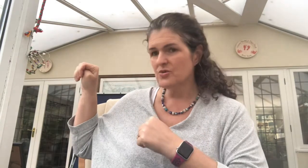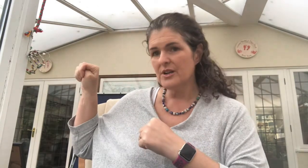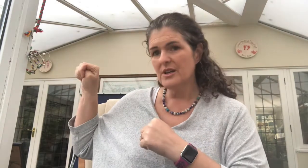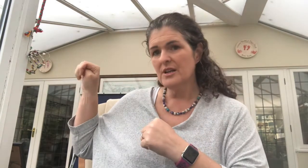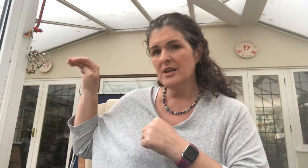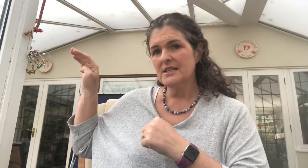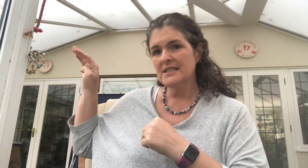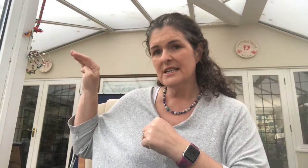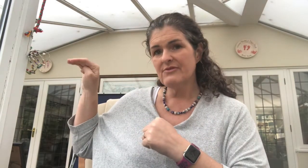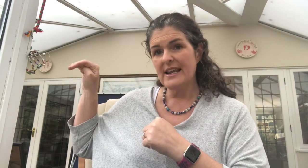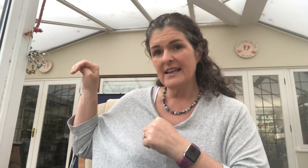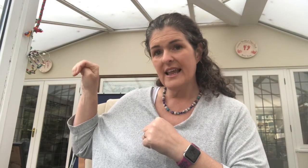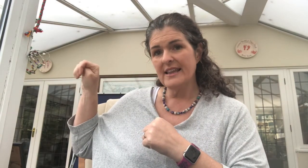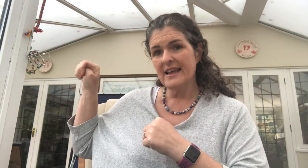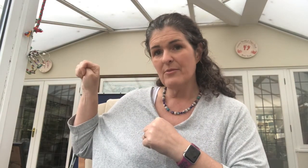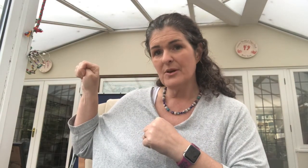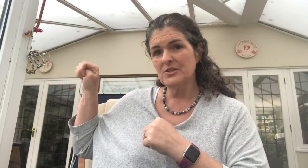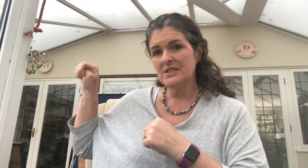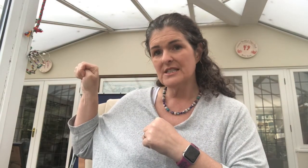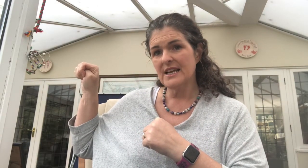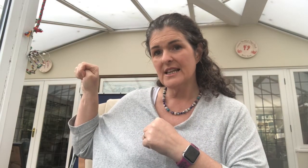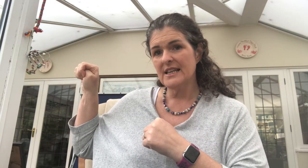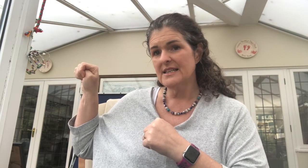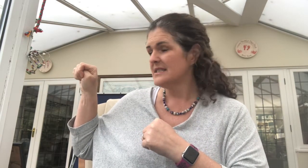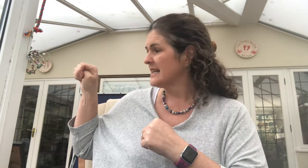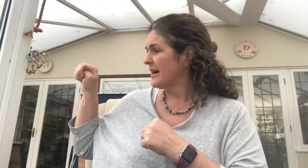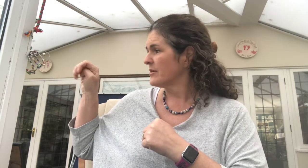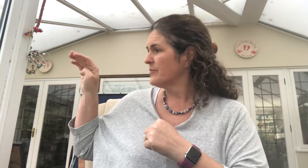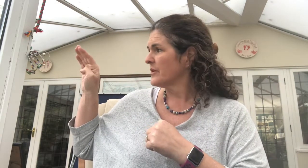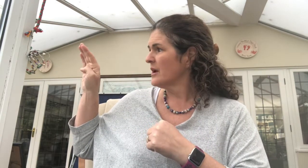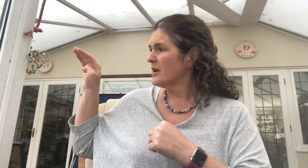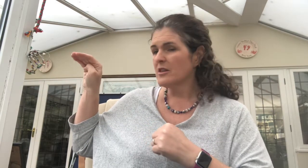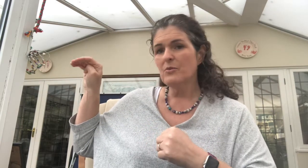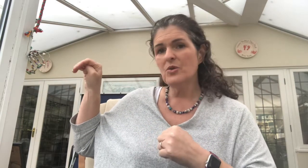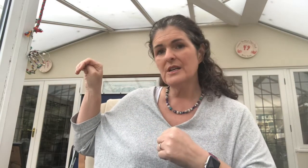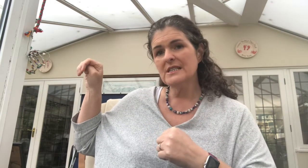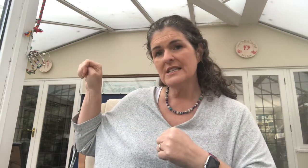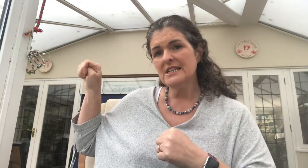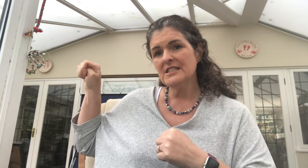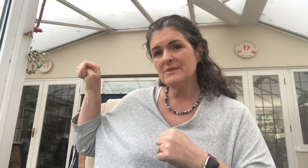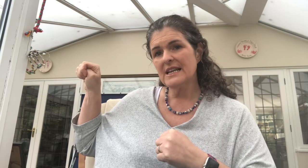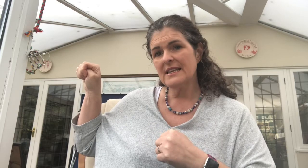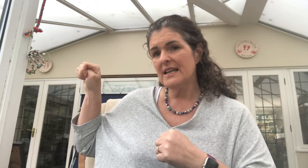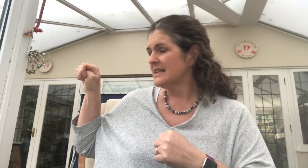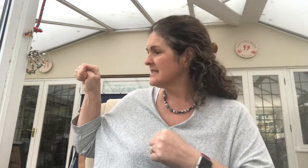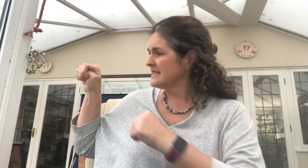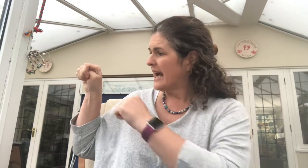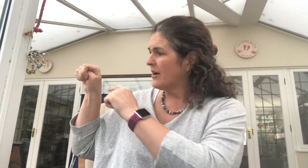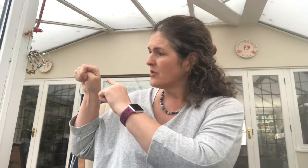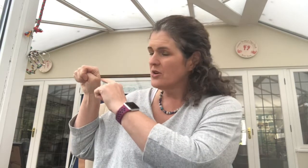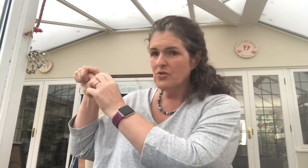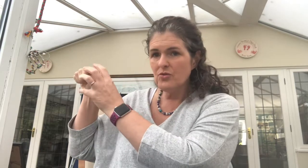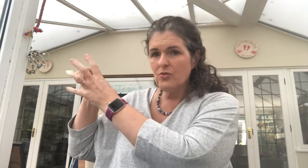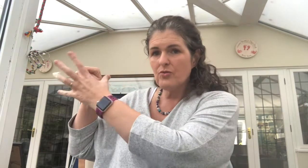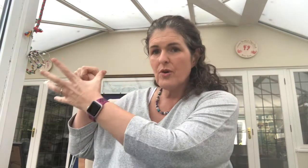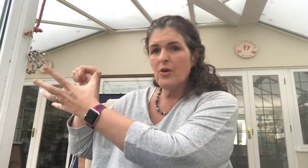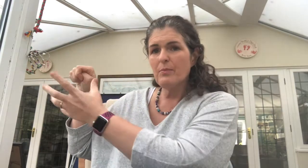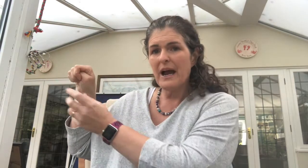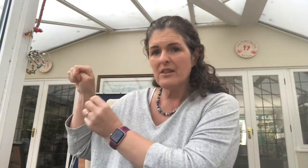to regulate their emotions and get their lids down. The more you can teach them to get their lids down, you grow pathways